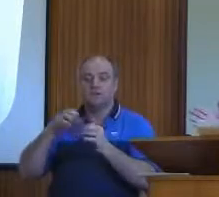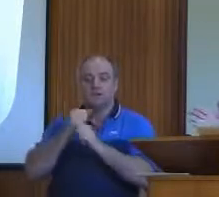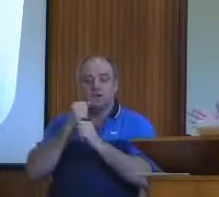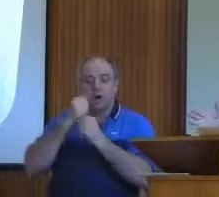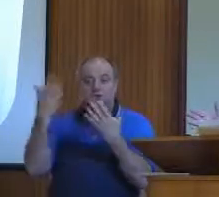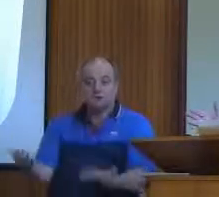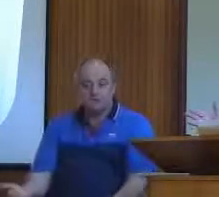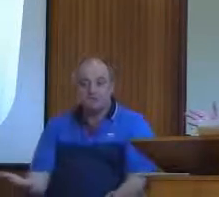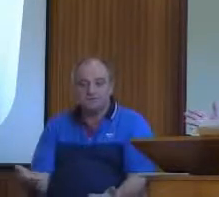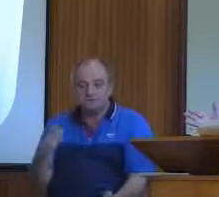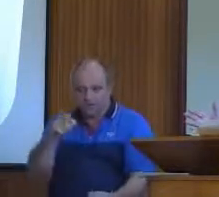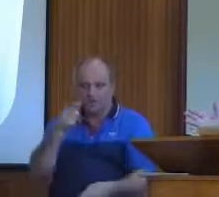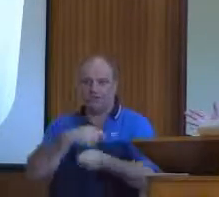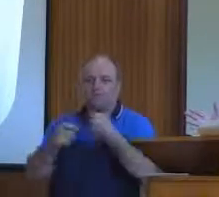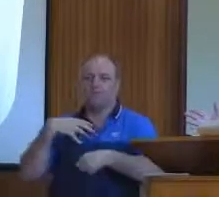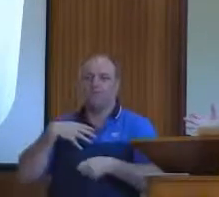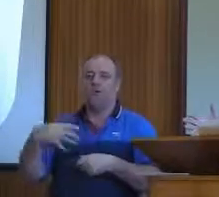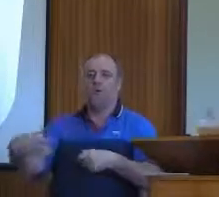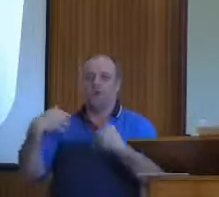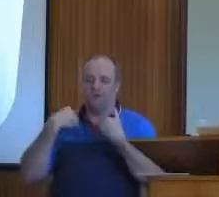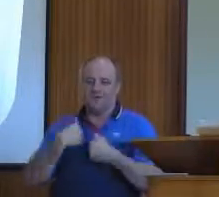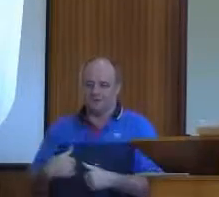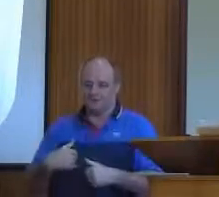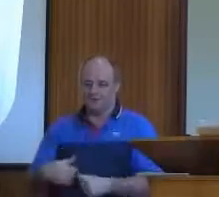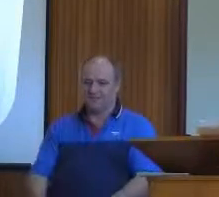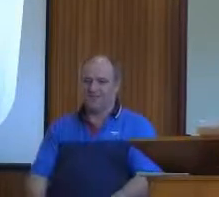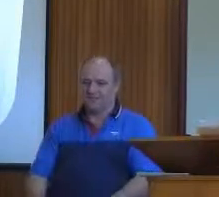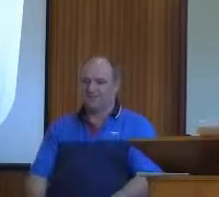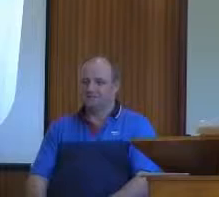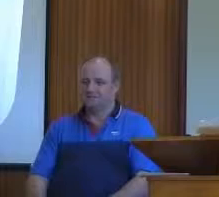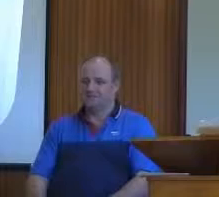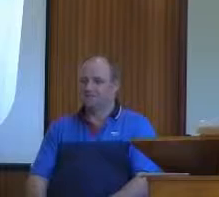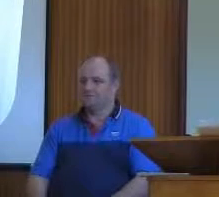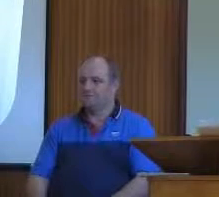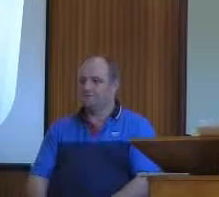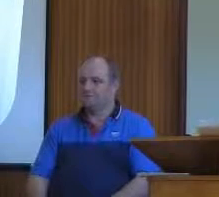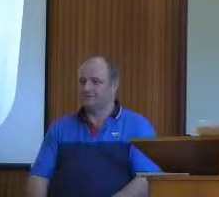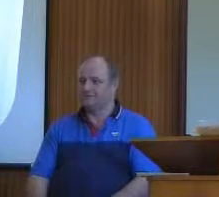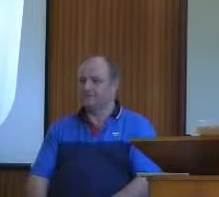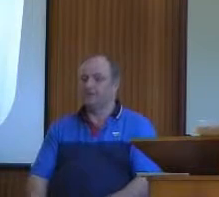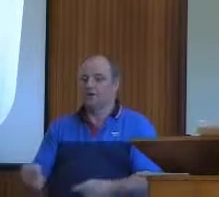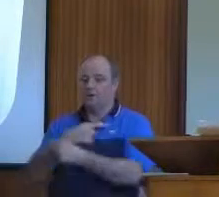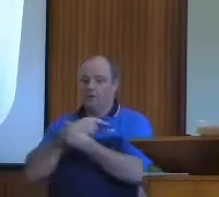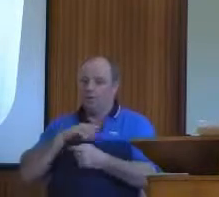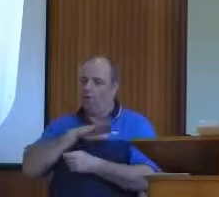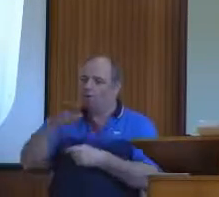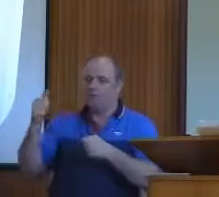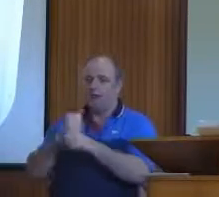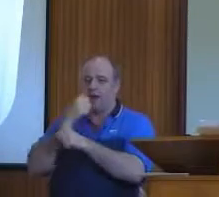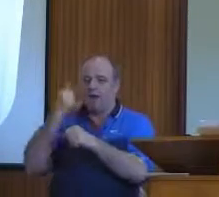being, all of us, are made in the image and likeness of God. And one of the characteristics,